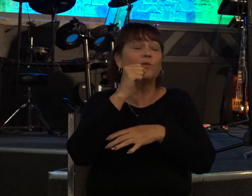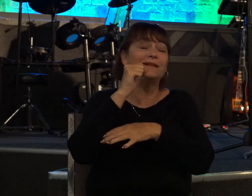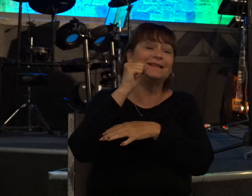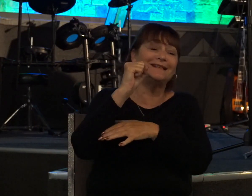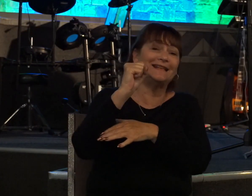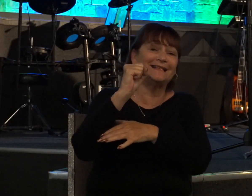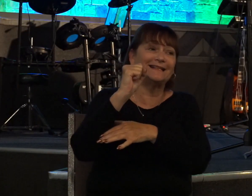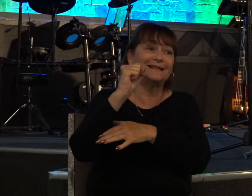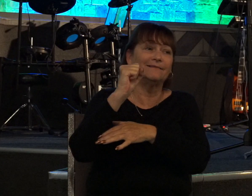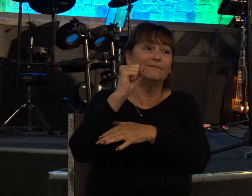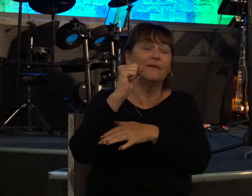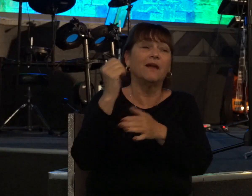against temptation